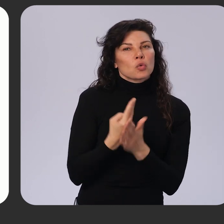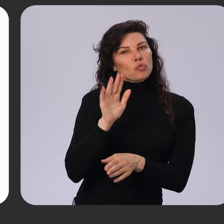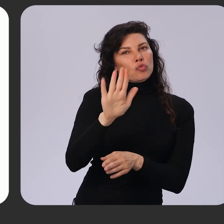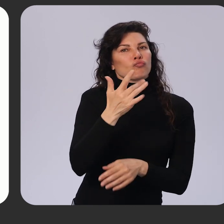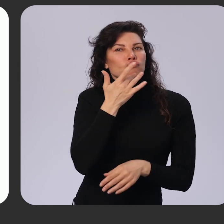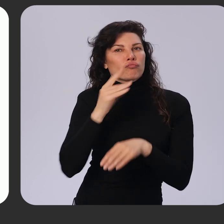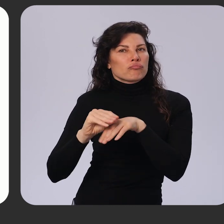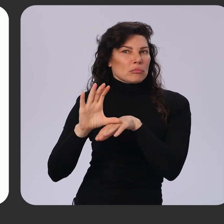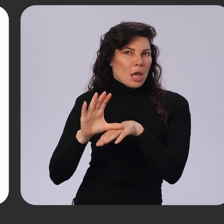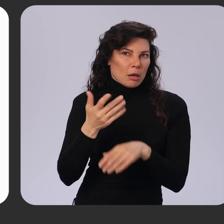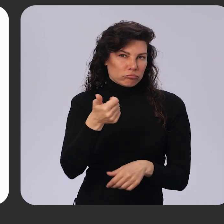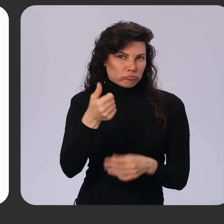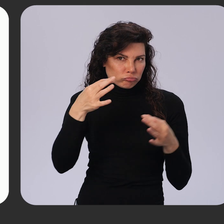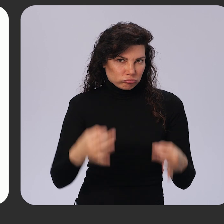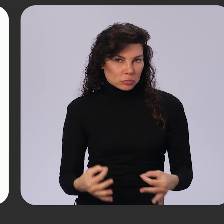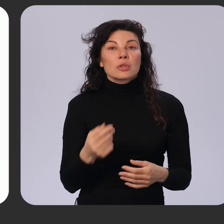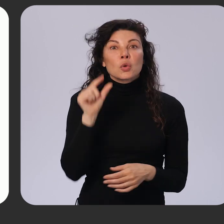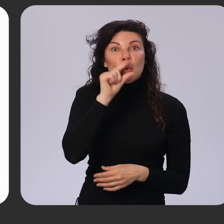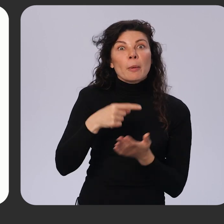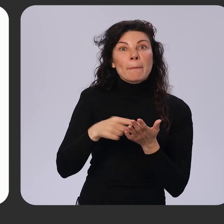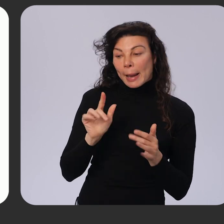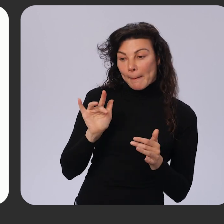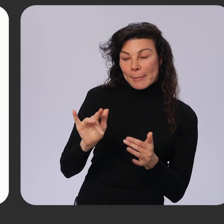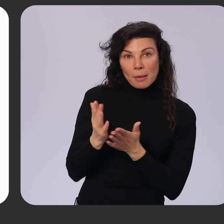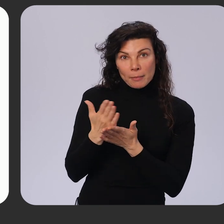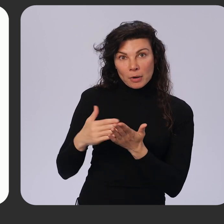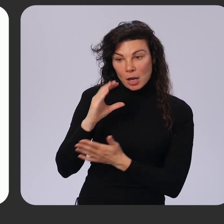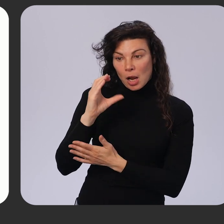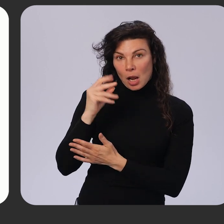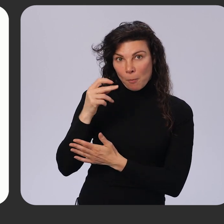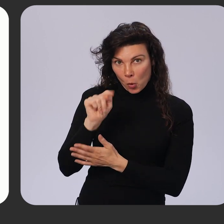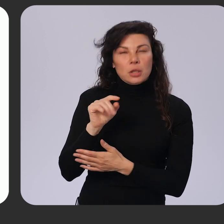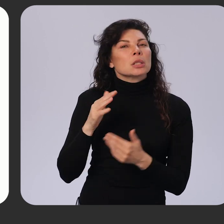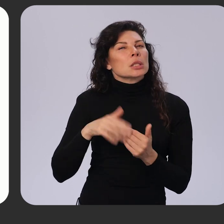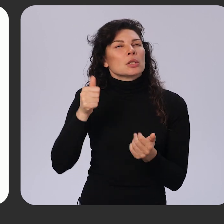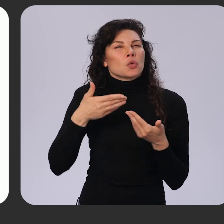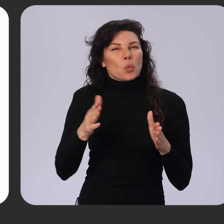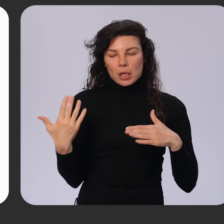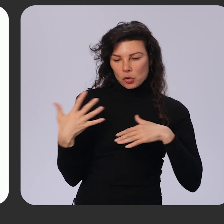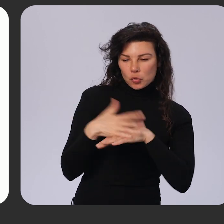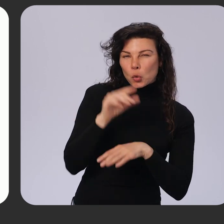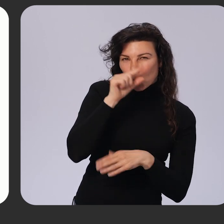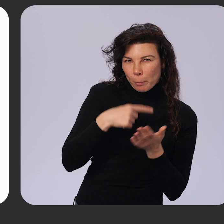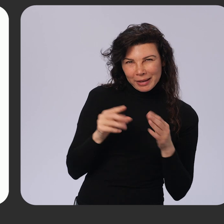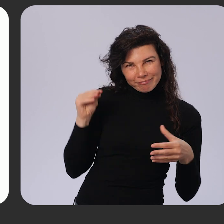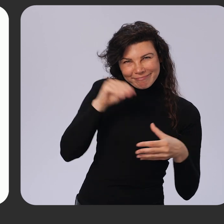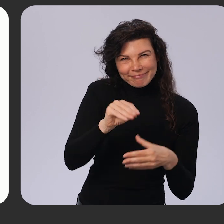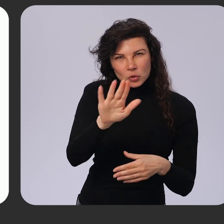The Google Pay button component is the easiest way to integrate Google Pay into your website, whether